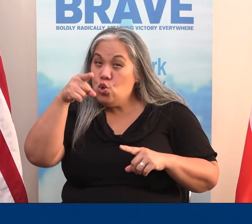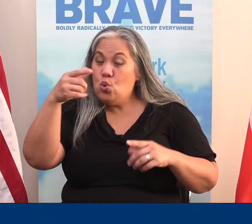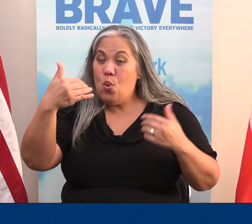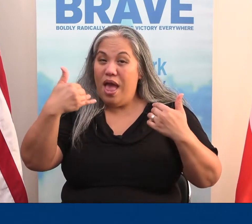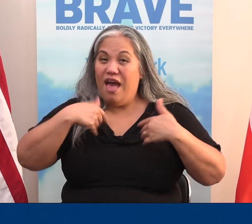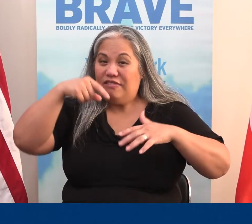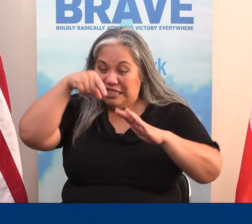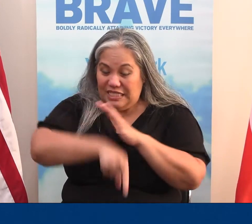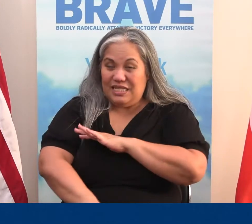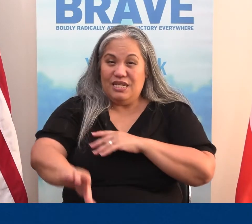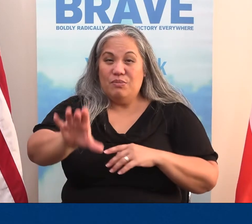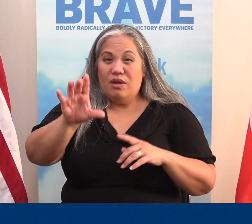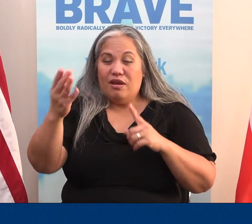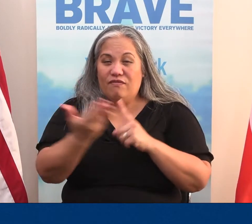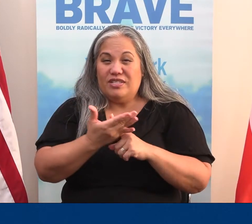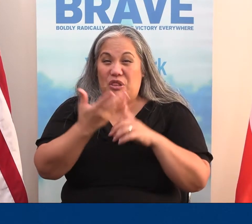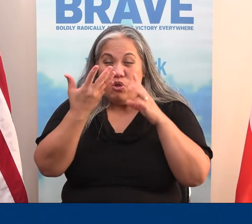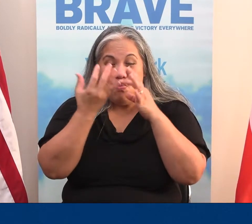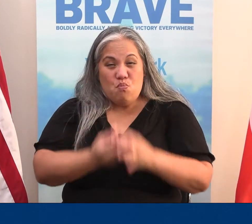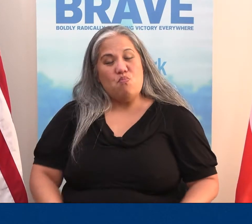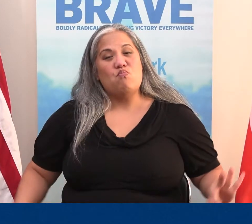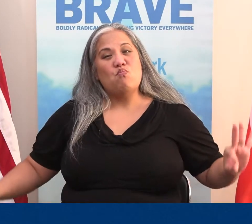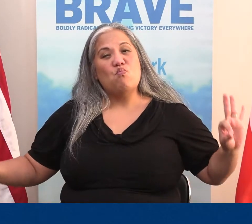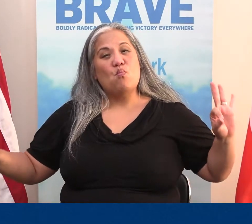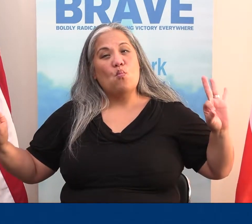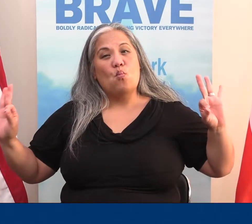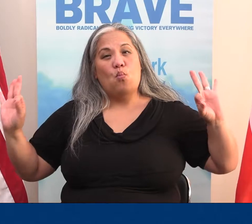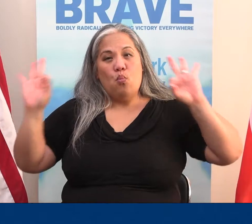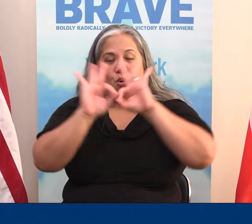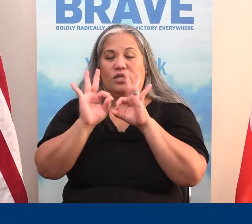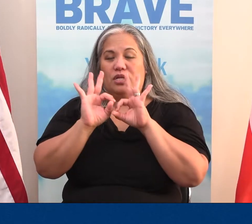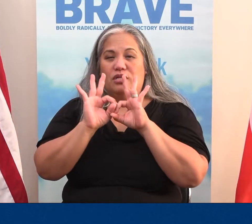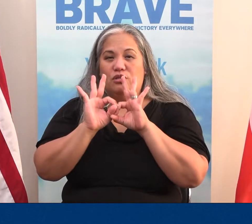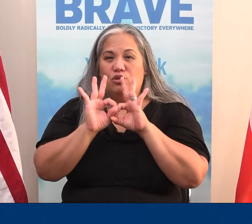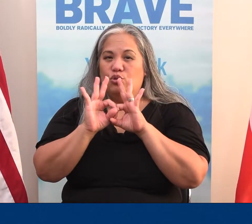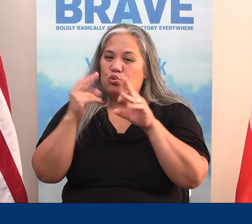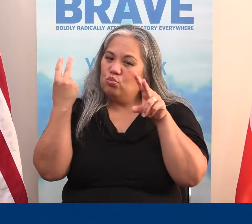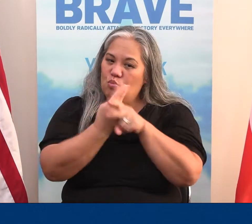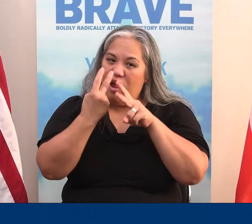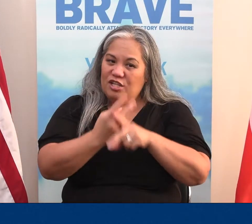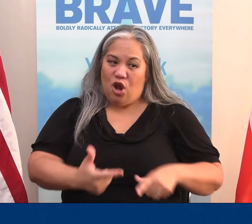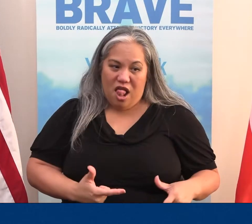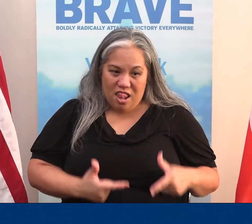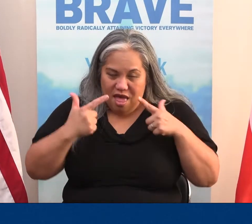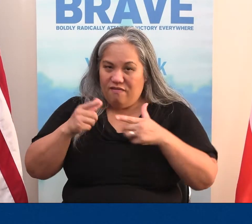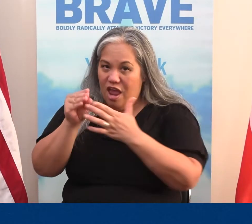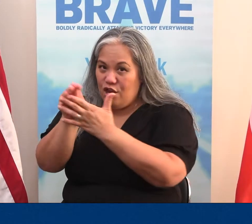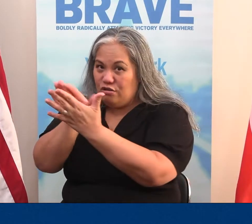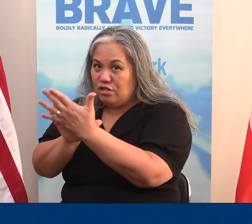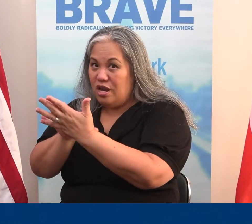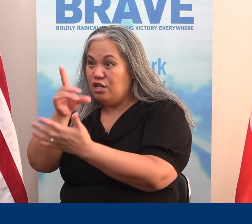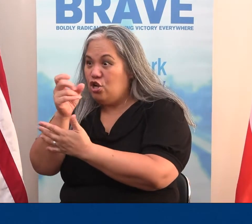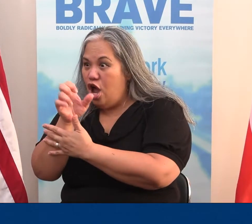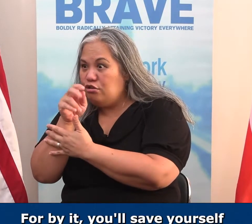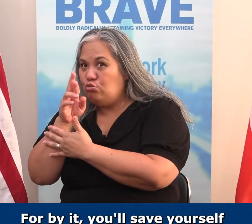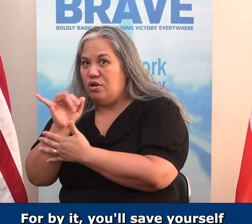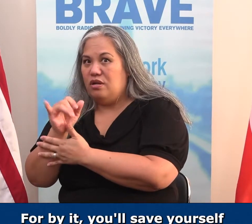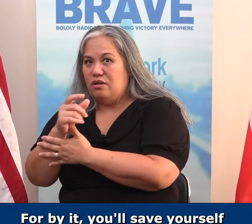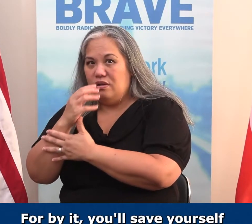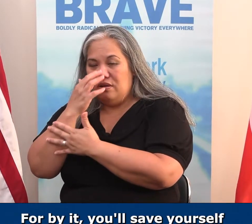just how important it is to watch your life and your doctrine. For by it,